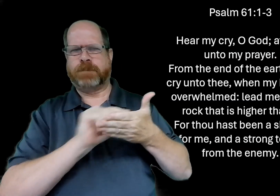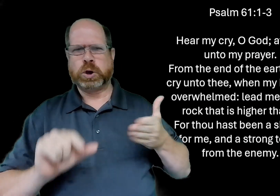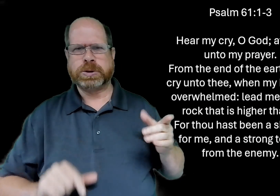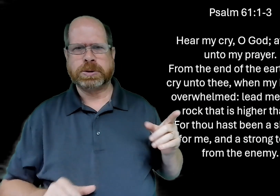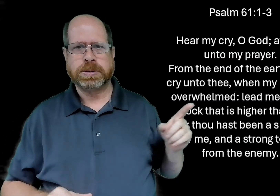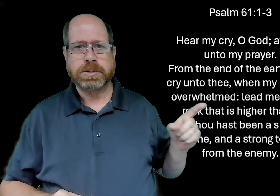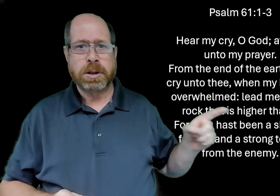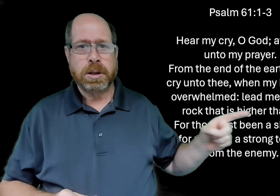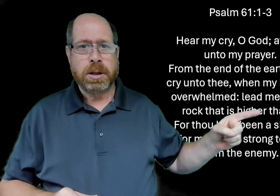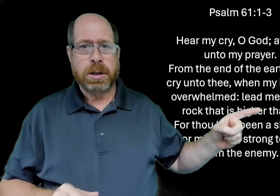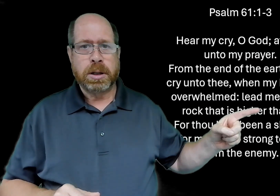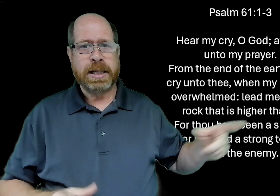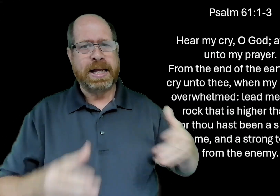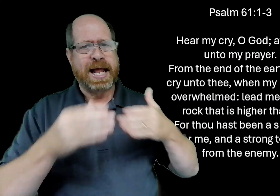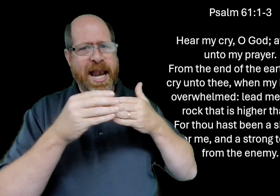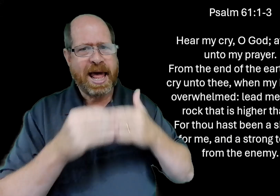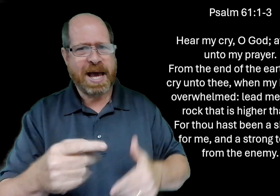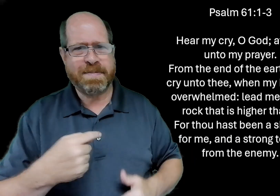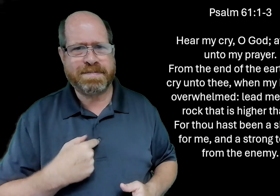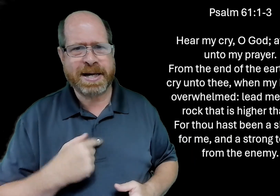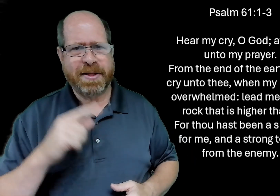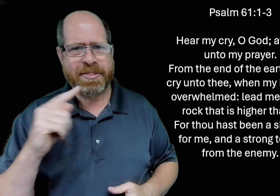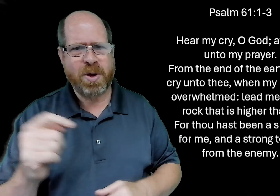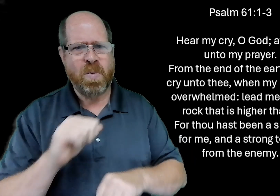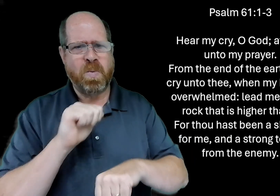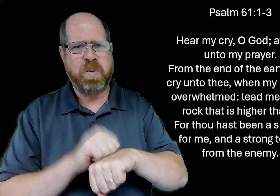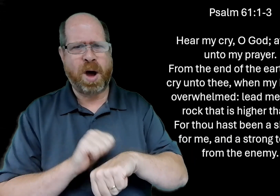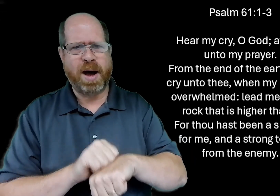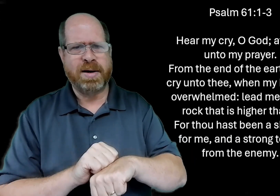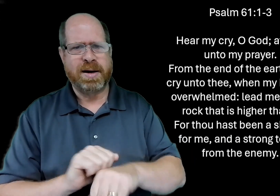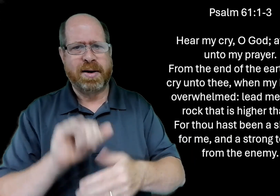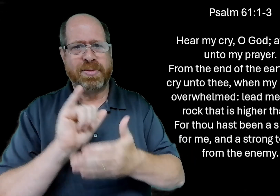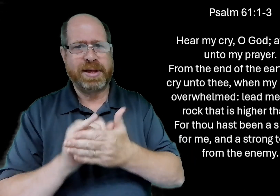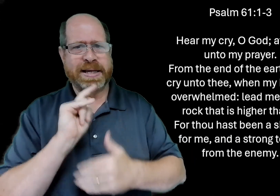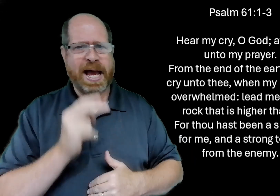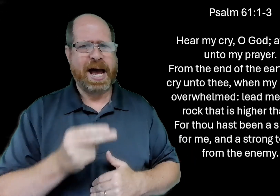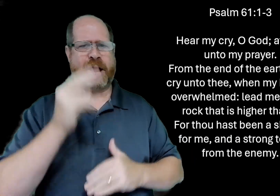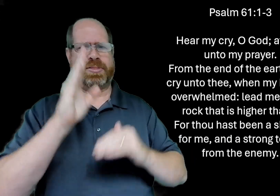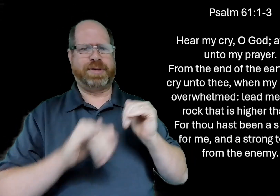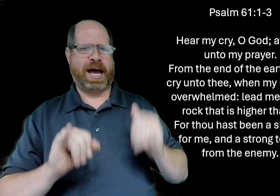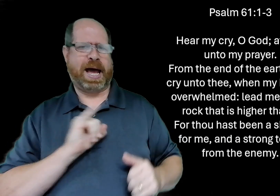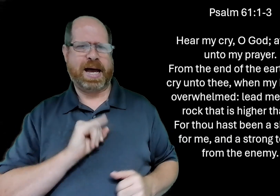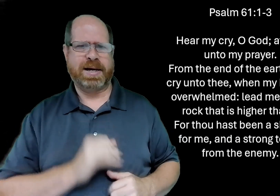let's do the end of this verse lead me to the rock that is higher than i